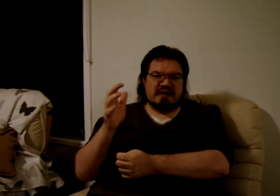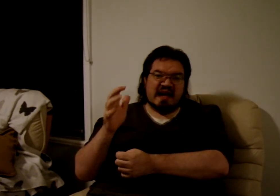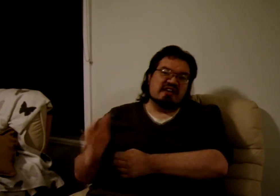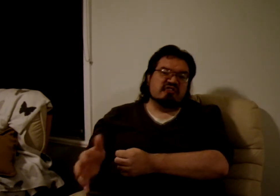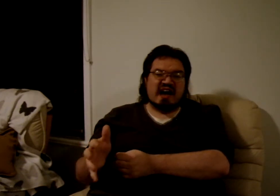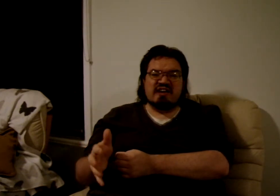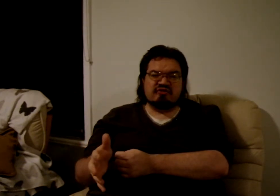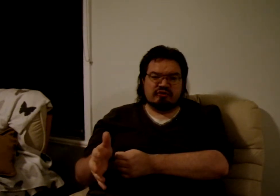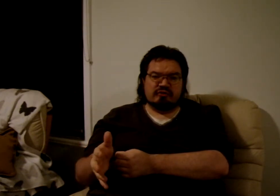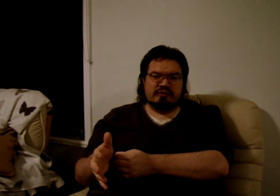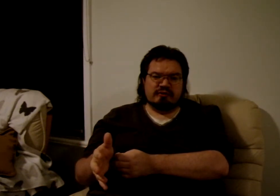educational.